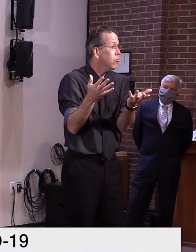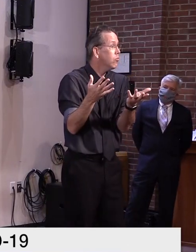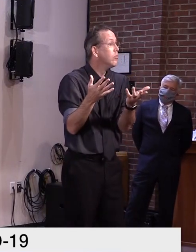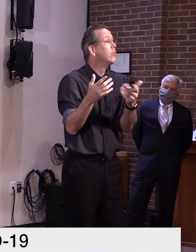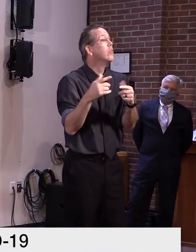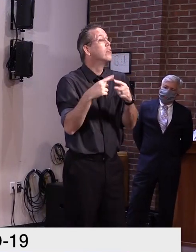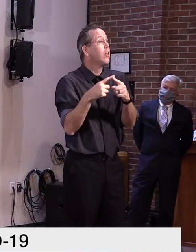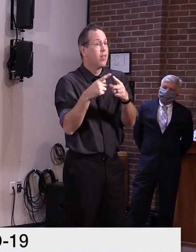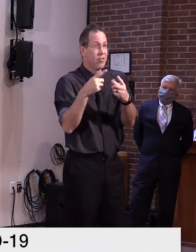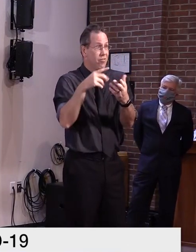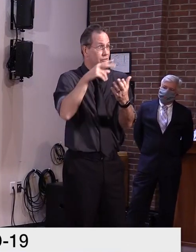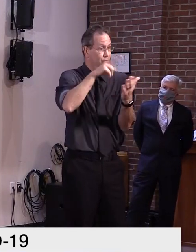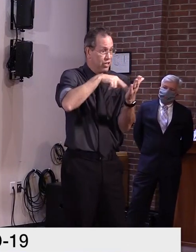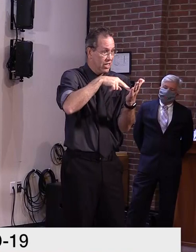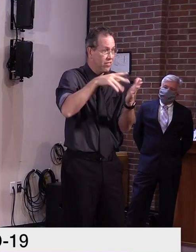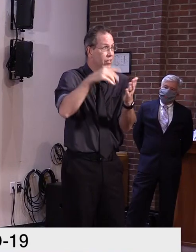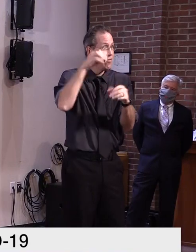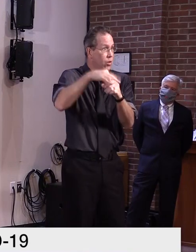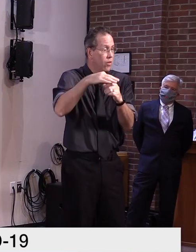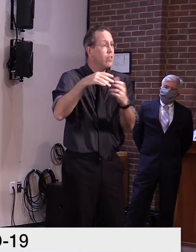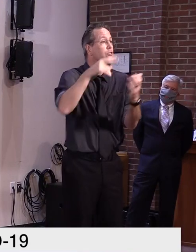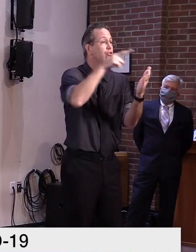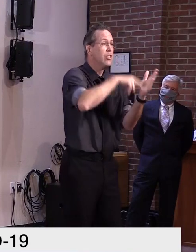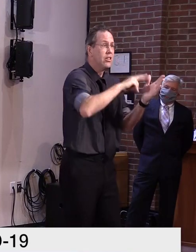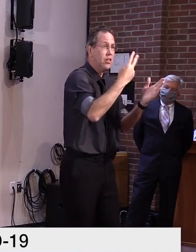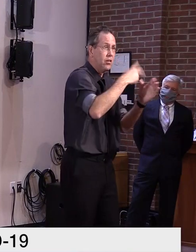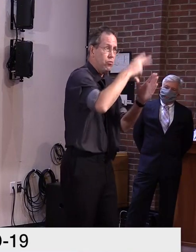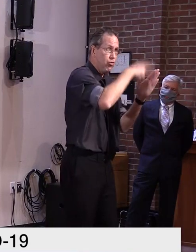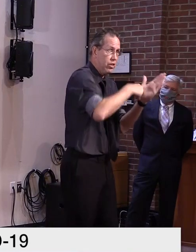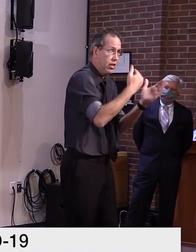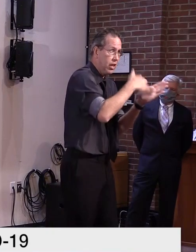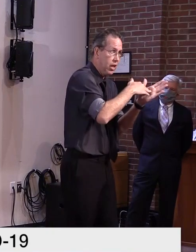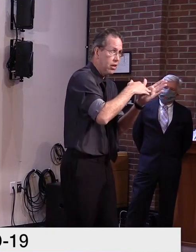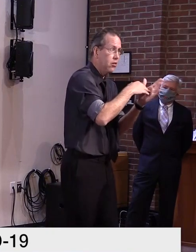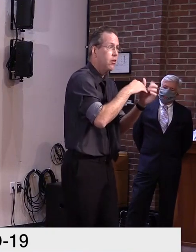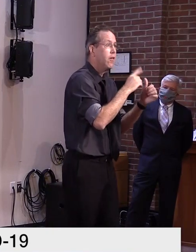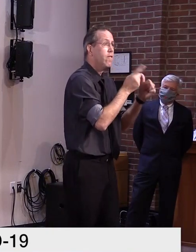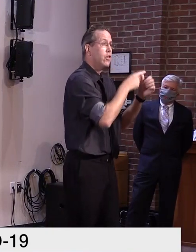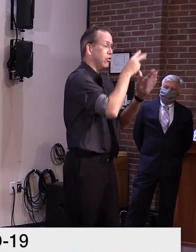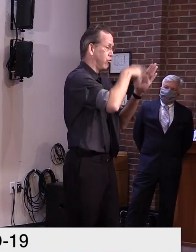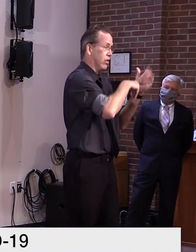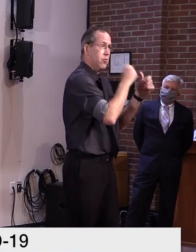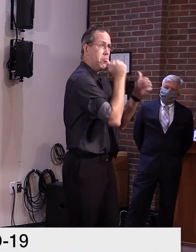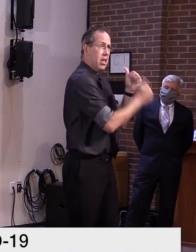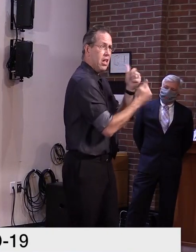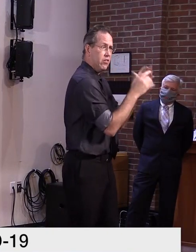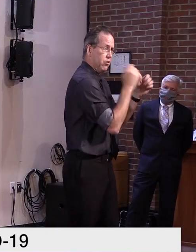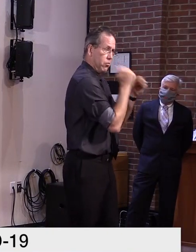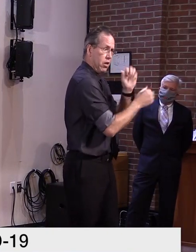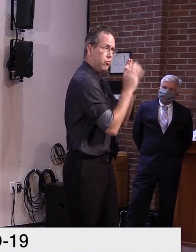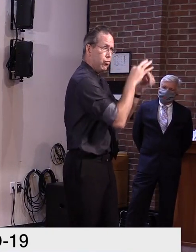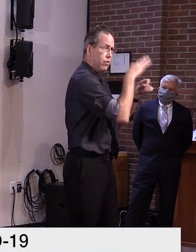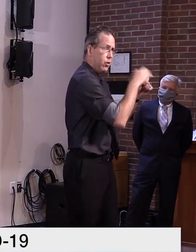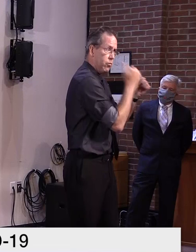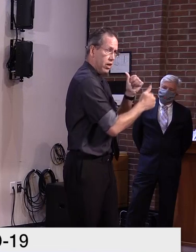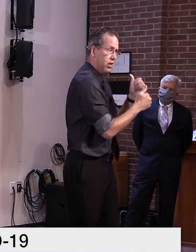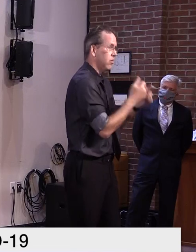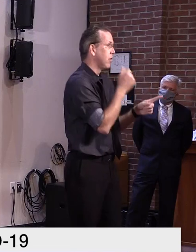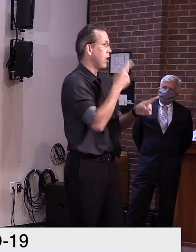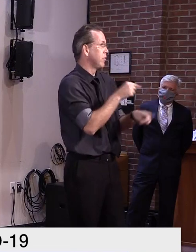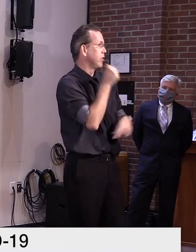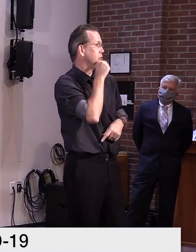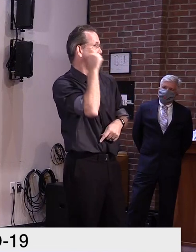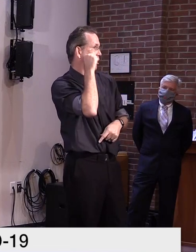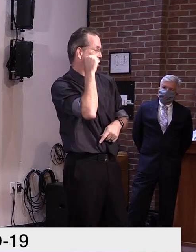and a second reading. So they took their first reading and it passed, the house, their version passed the house yesterday. Uh, they'll take a second